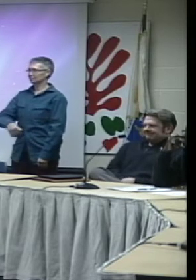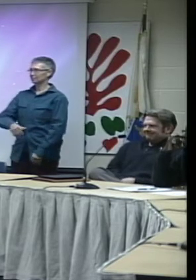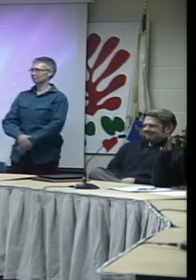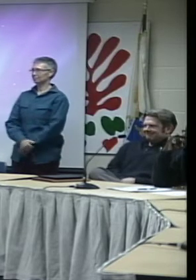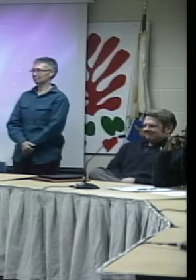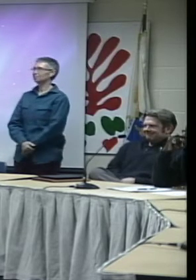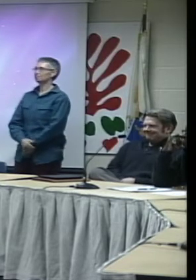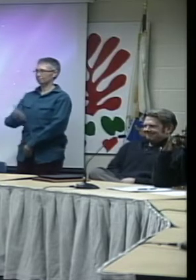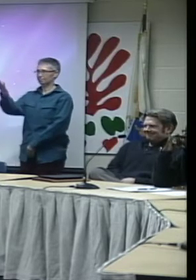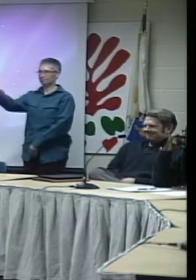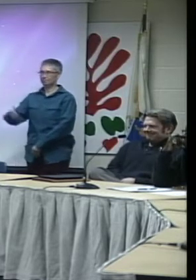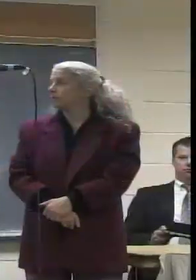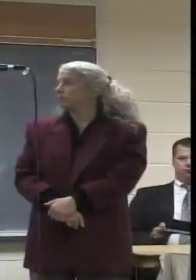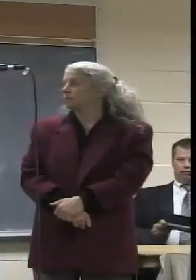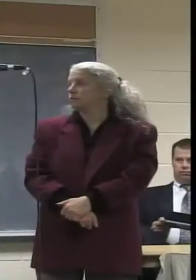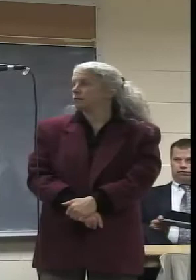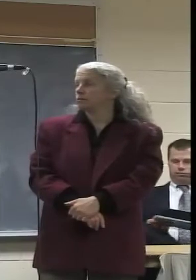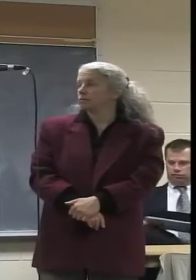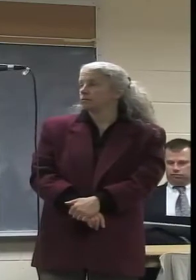Yeah, go ahead.